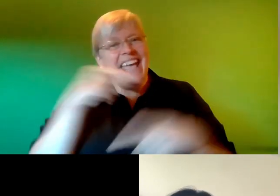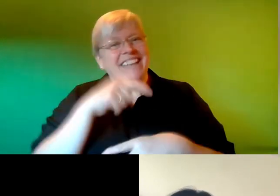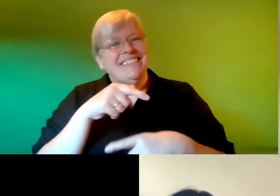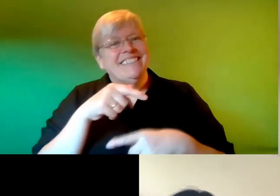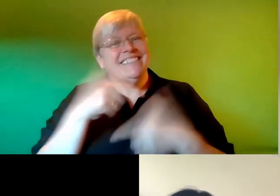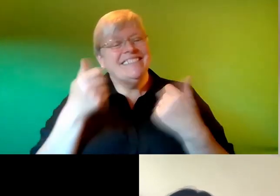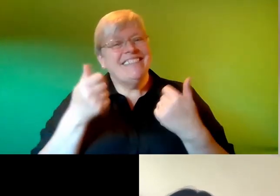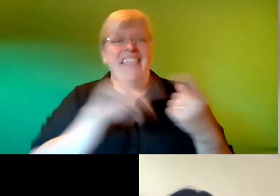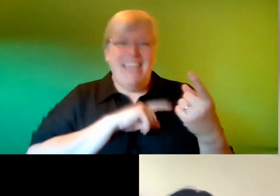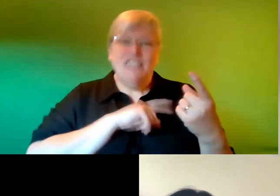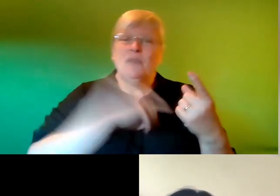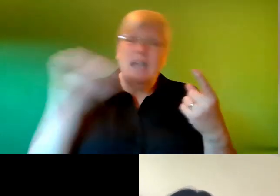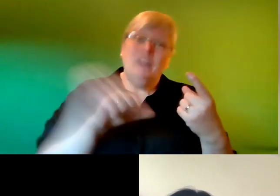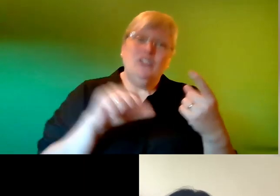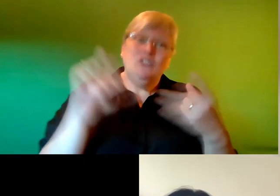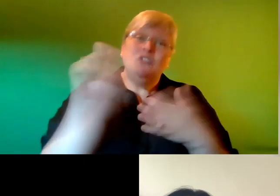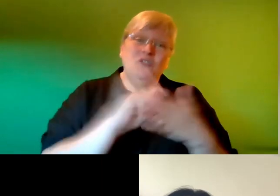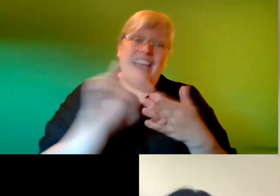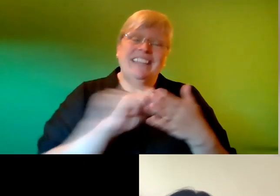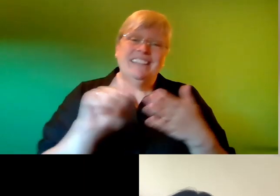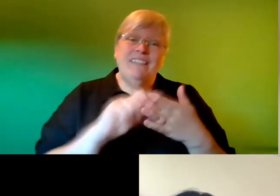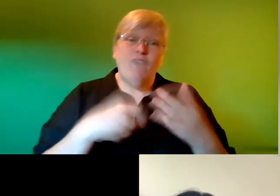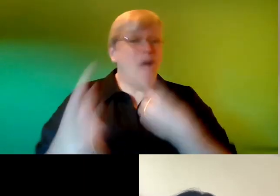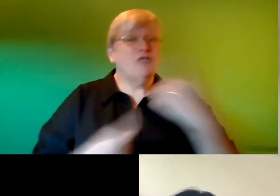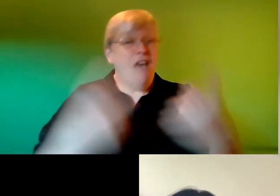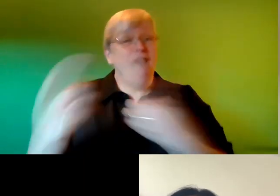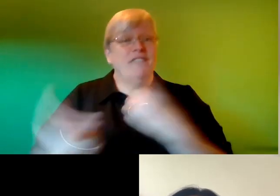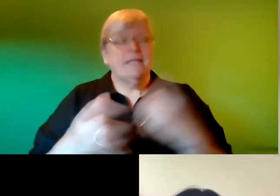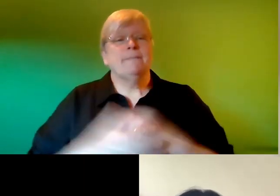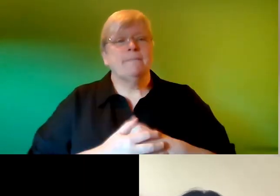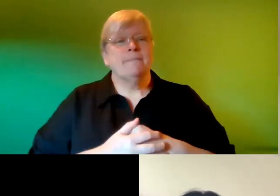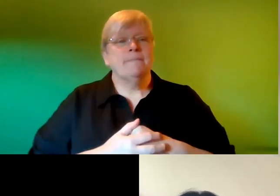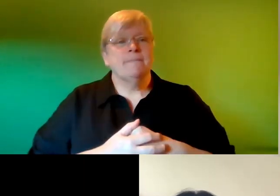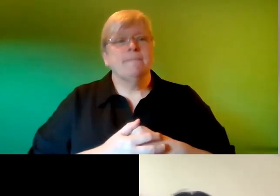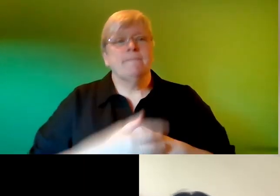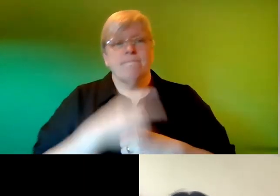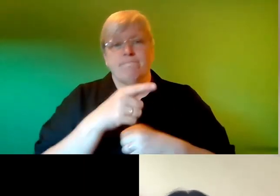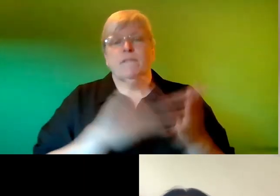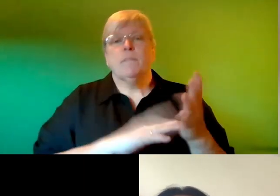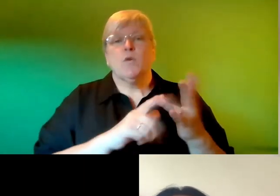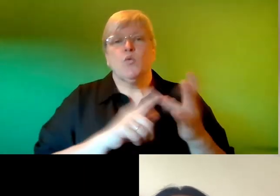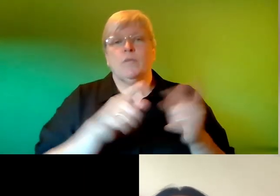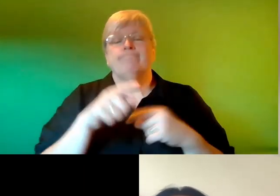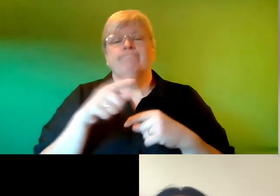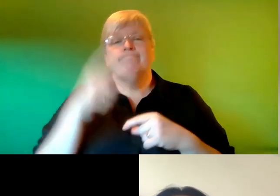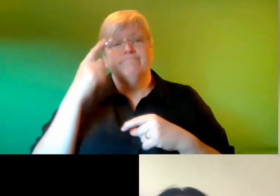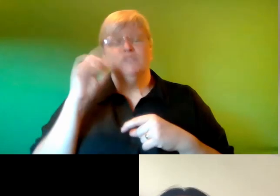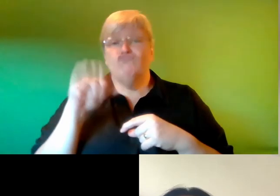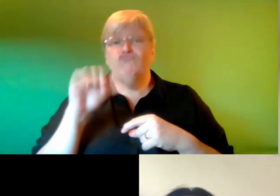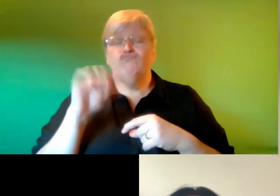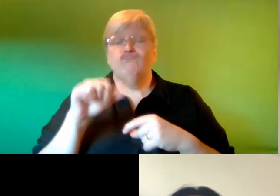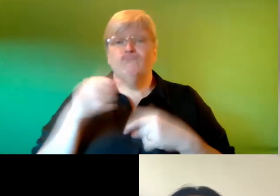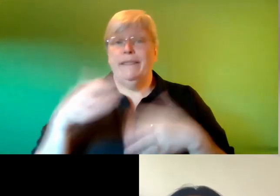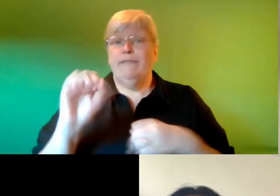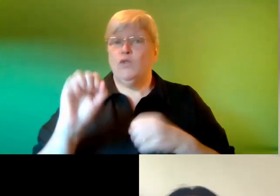you know why we should write really is for ourselves yeah and it's i guess it's a kind of way to kind of leave your mark